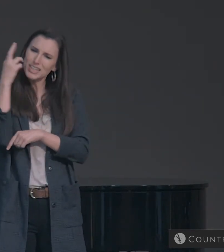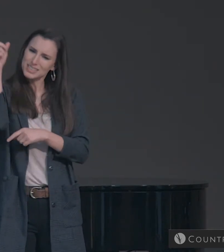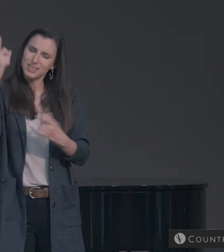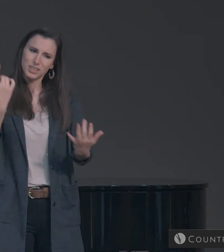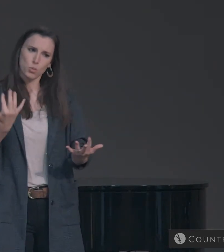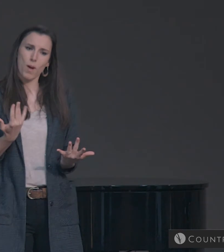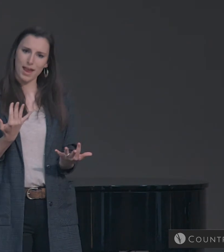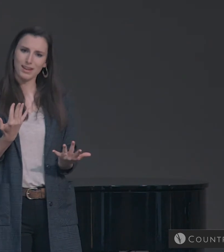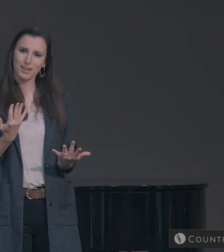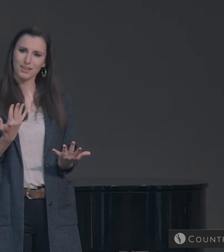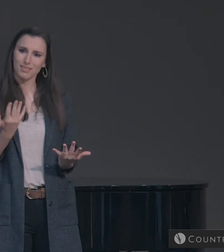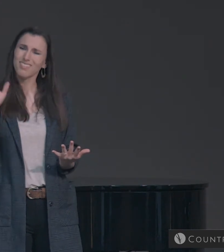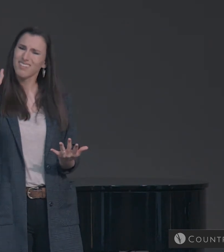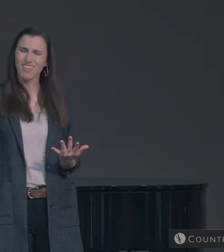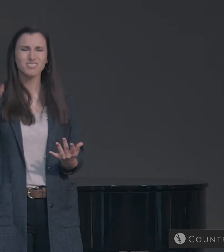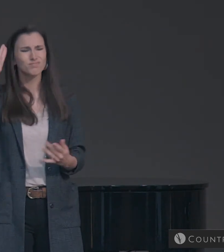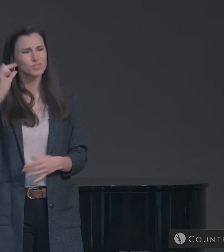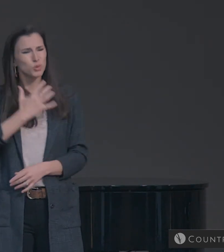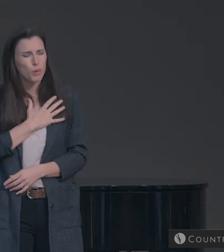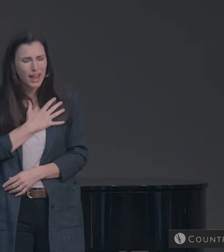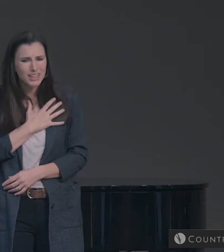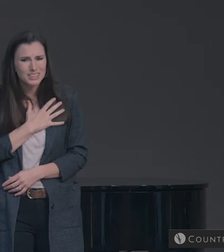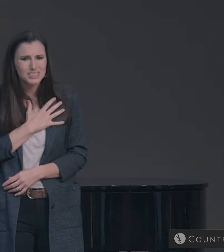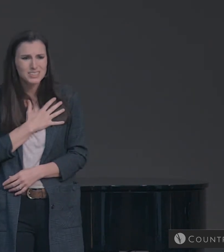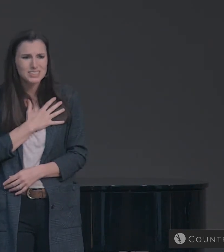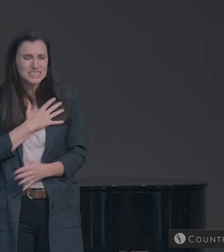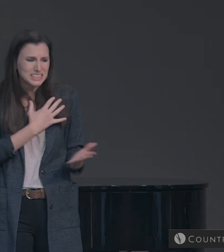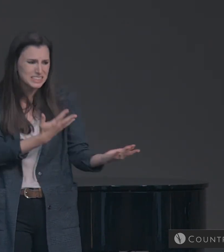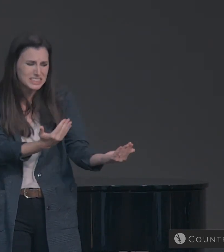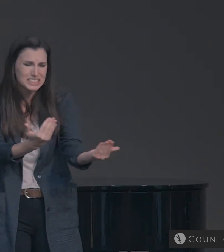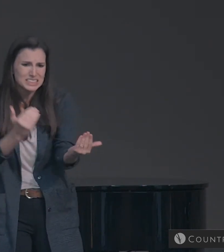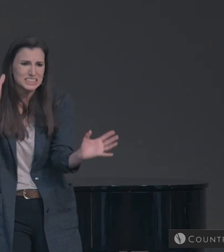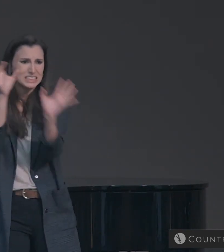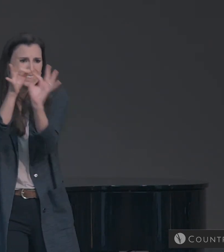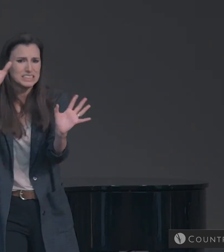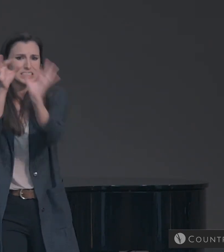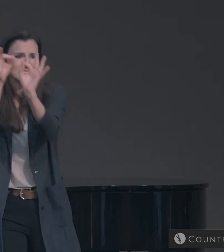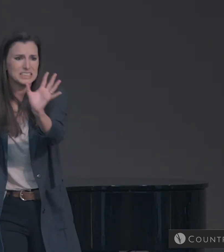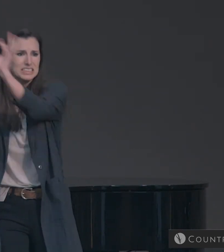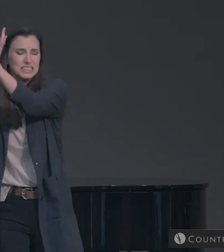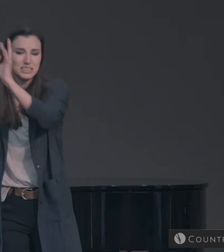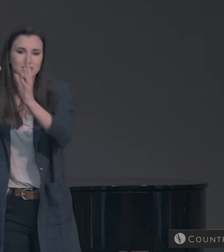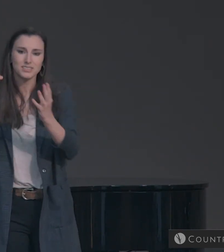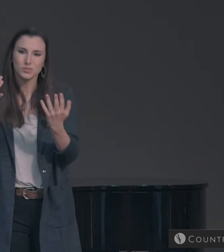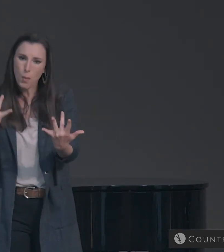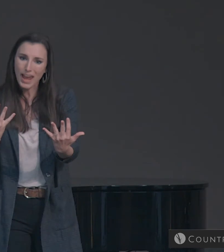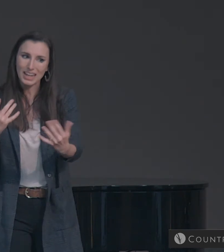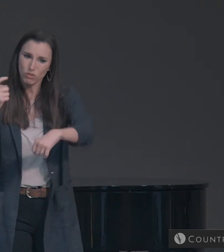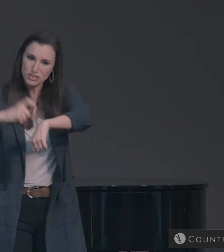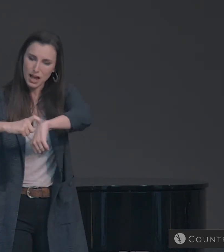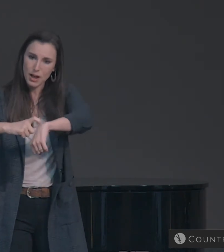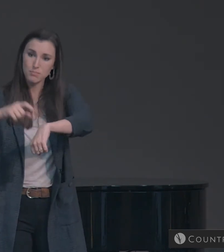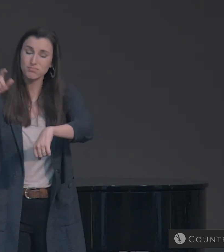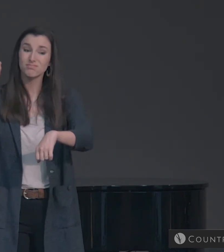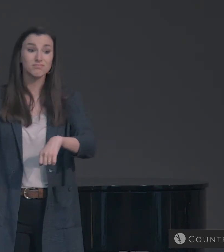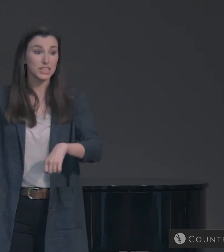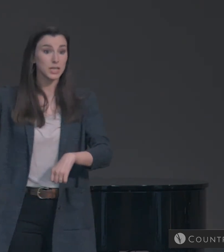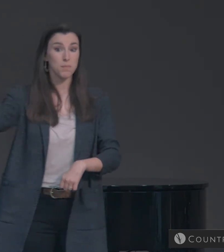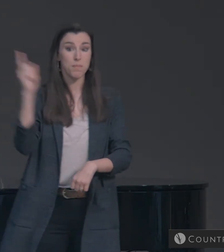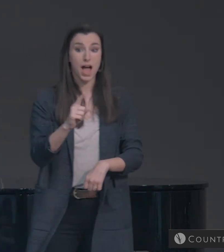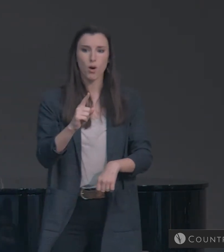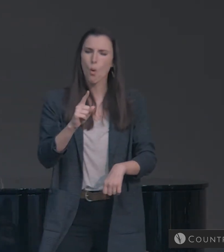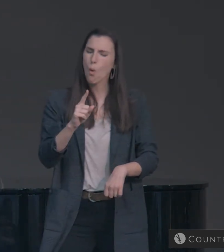It's gracious. And friends, God has chosen the exact timing of Christ's return in the most perfect